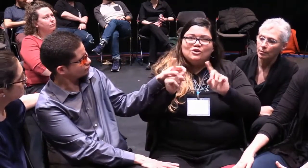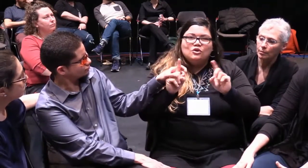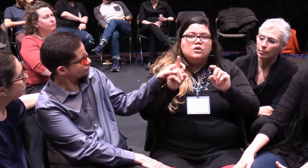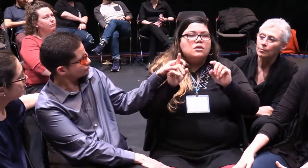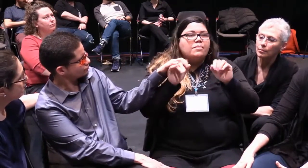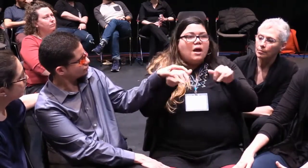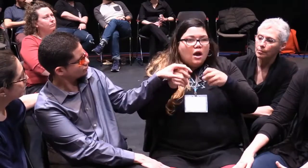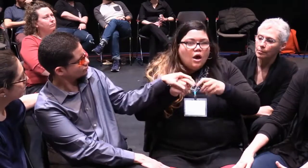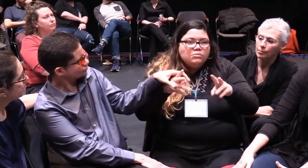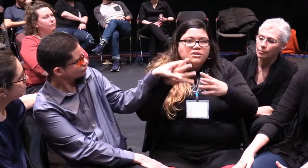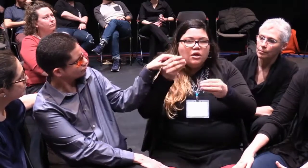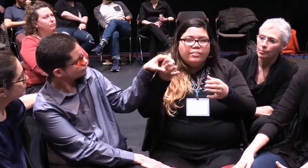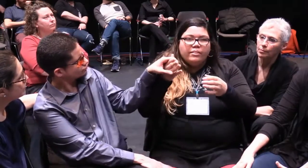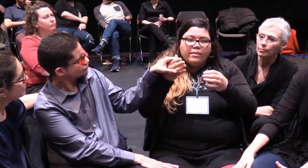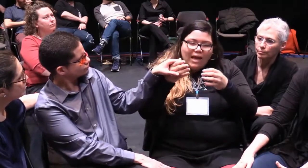But the question is, with who?